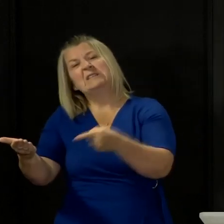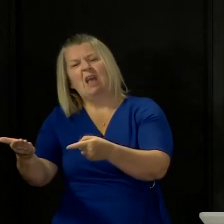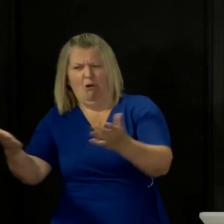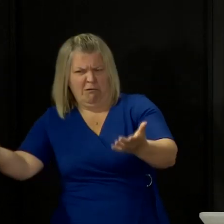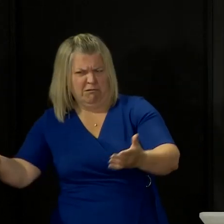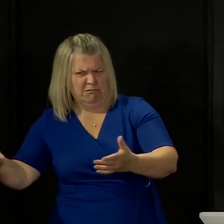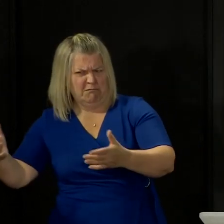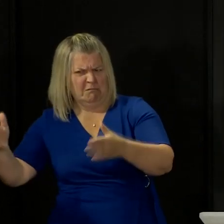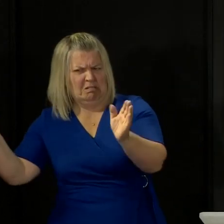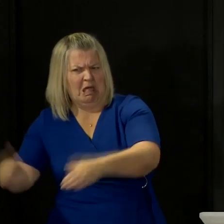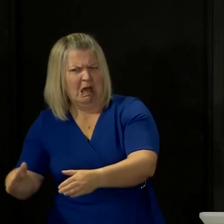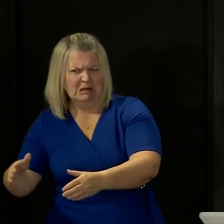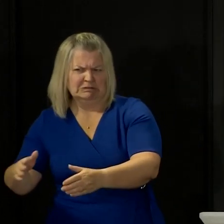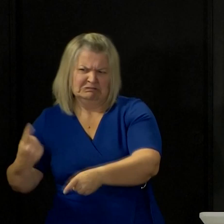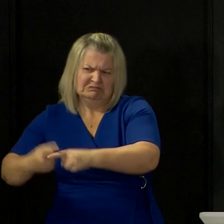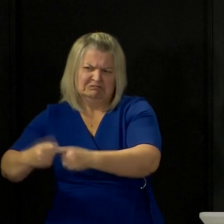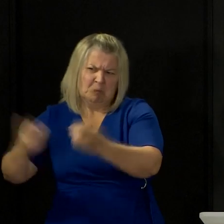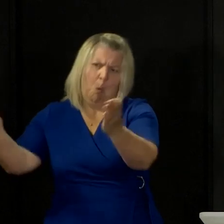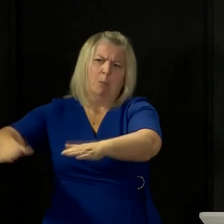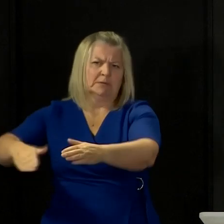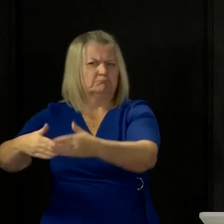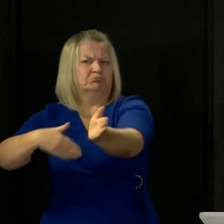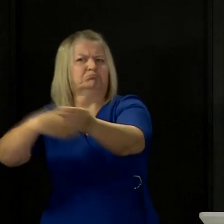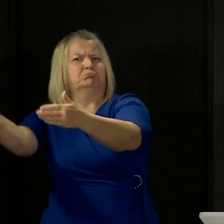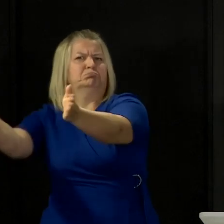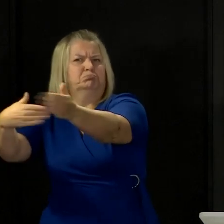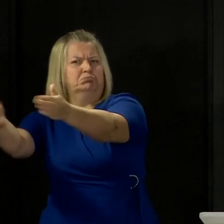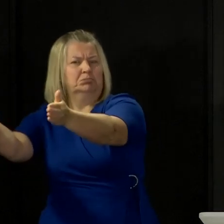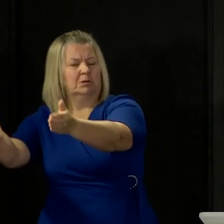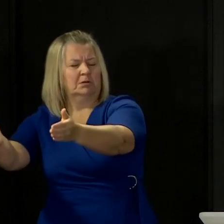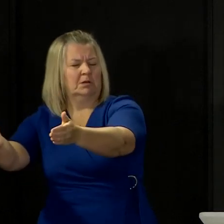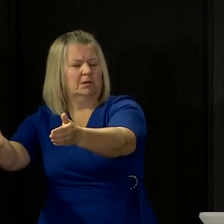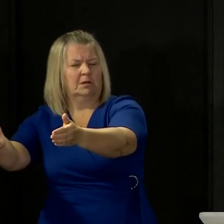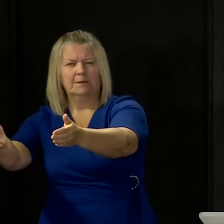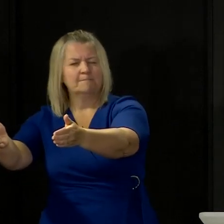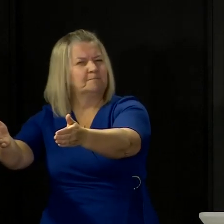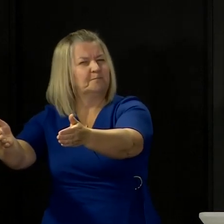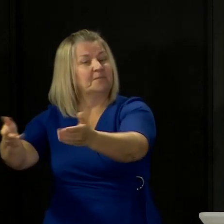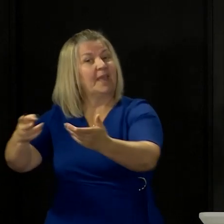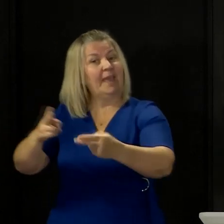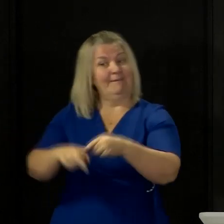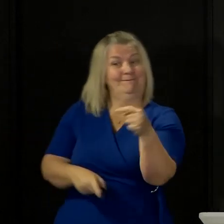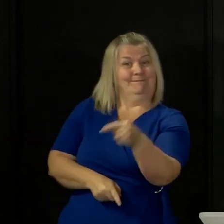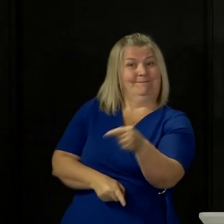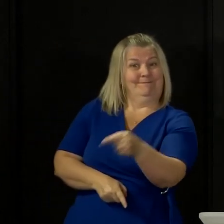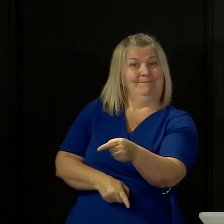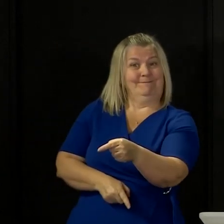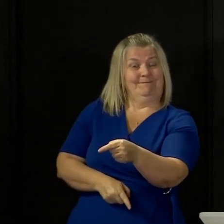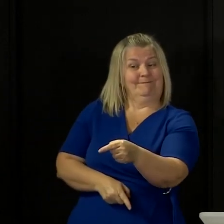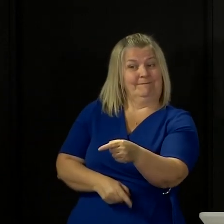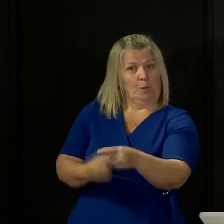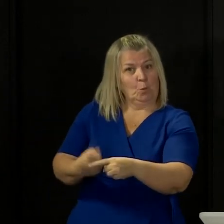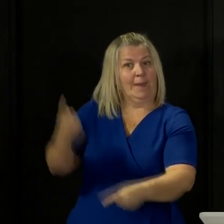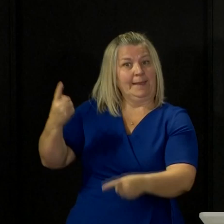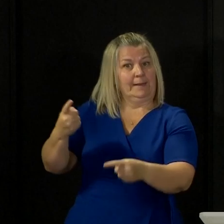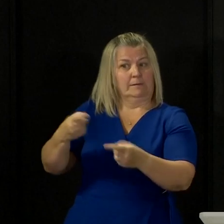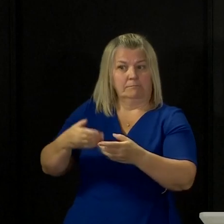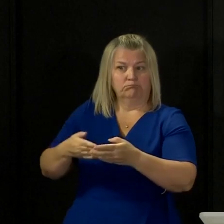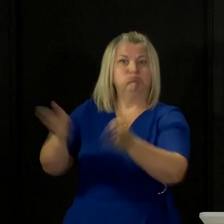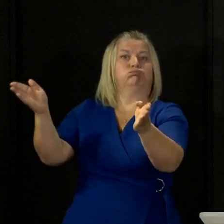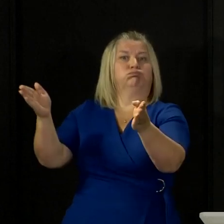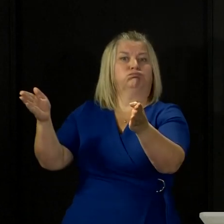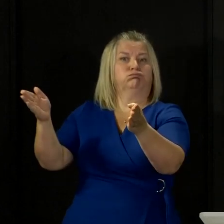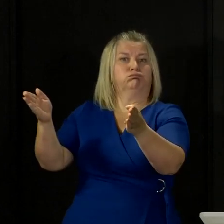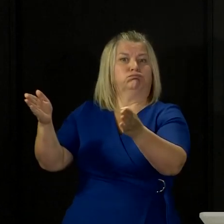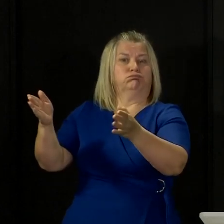up easing of the lockdown. The danger is if we speed up the easing of the lockdown too much, we cease